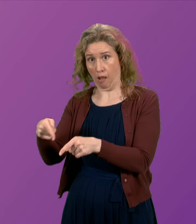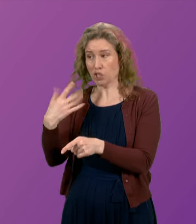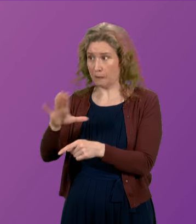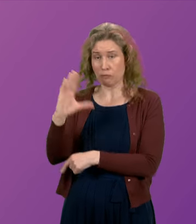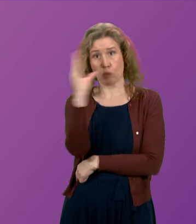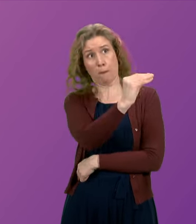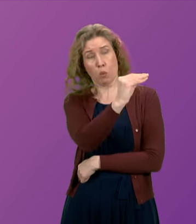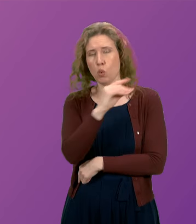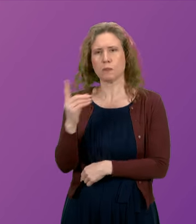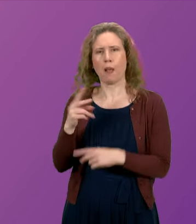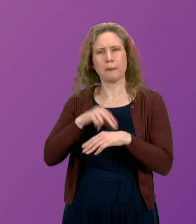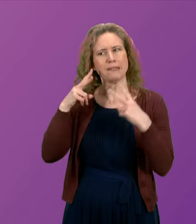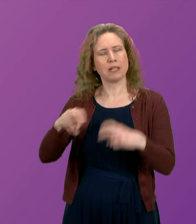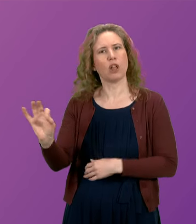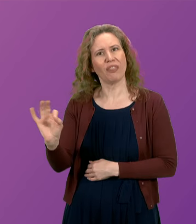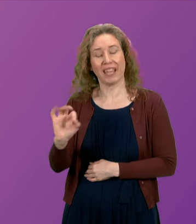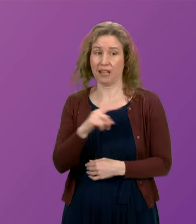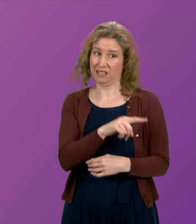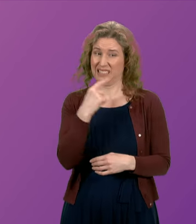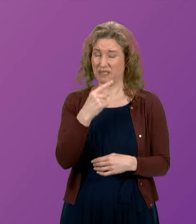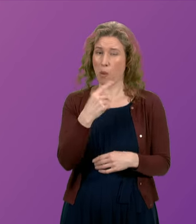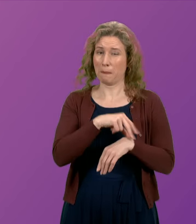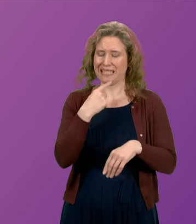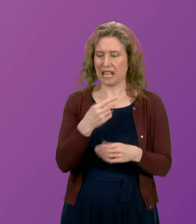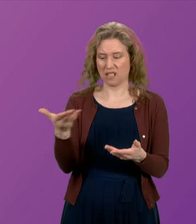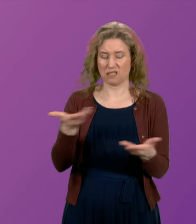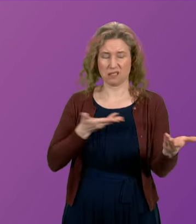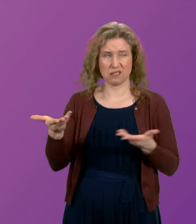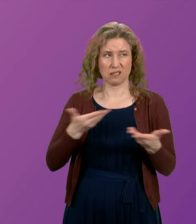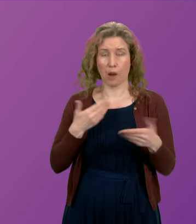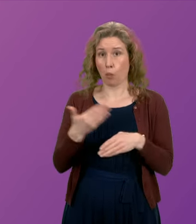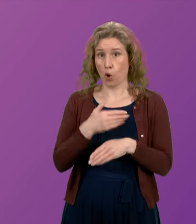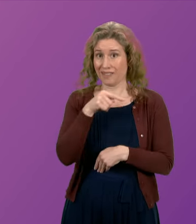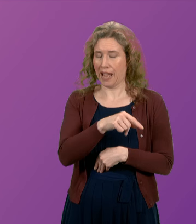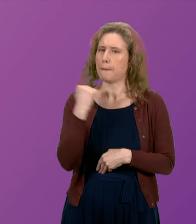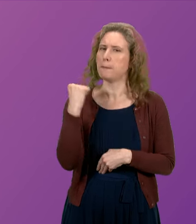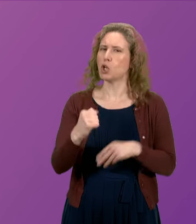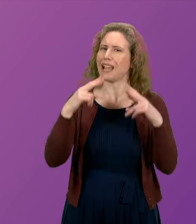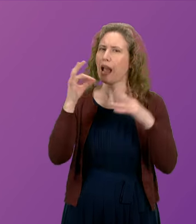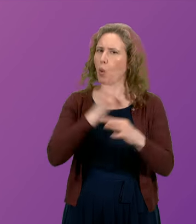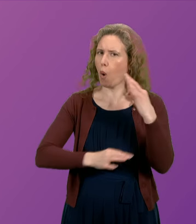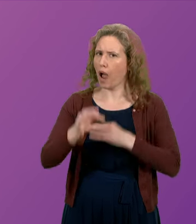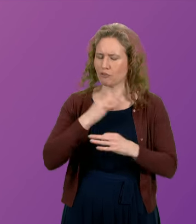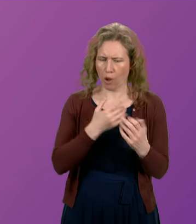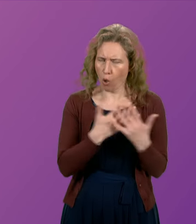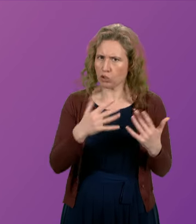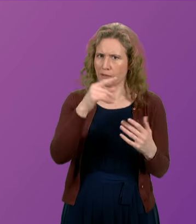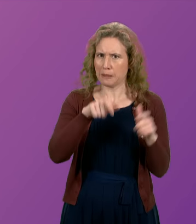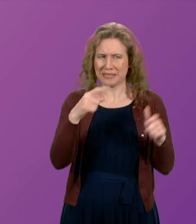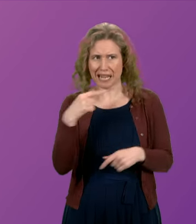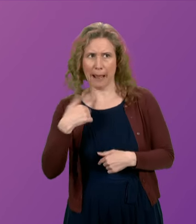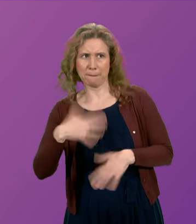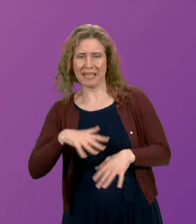a former detective said that he received multiple reports of rape when he worked on the murder inquiry including Emma's killer